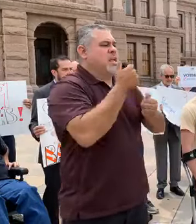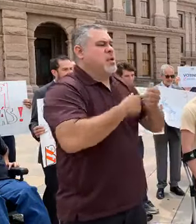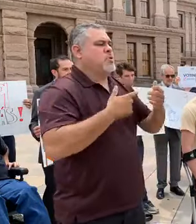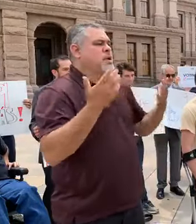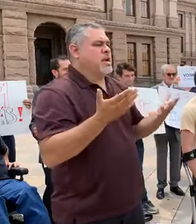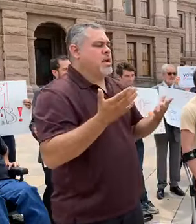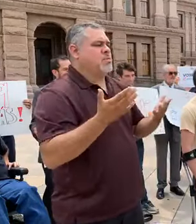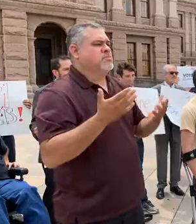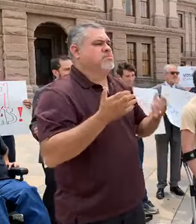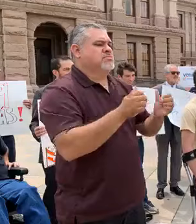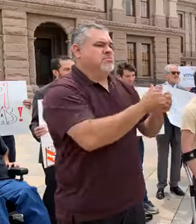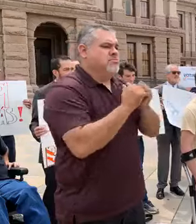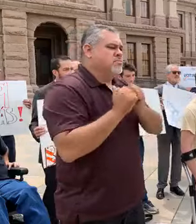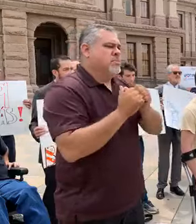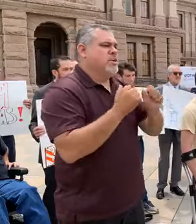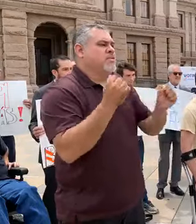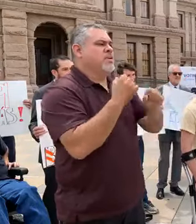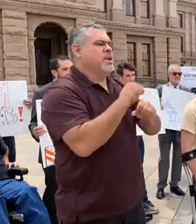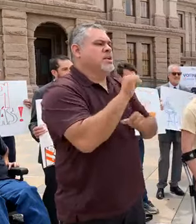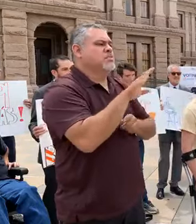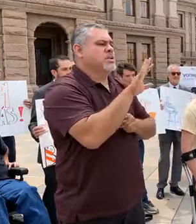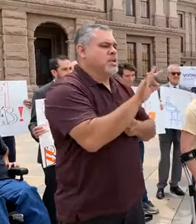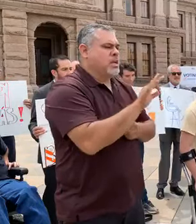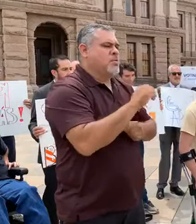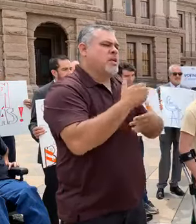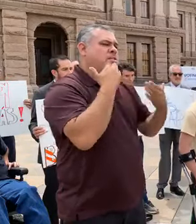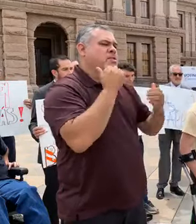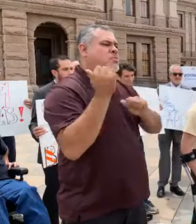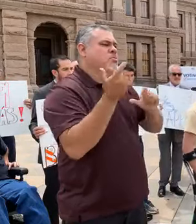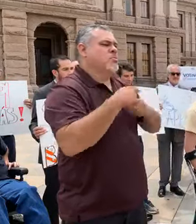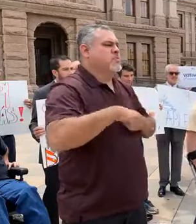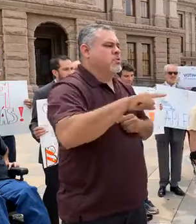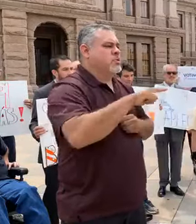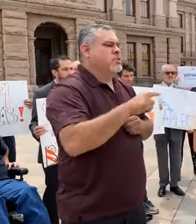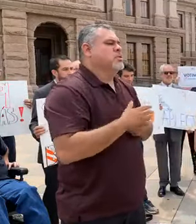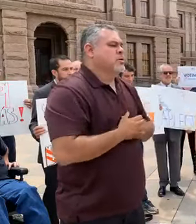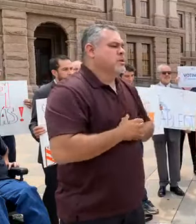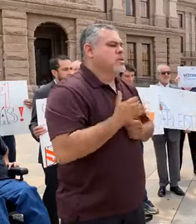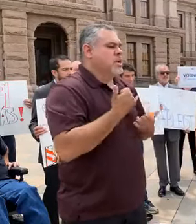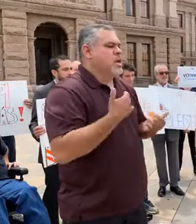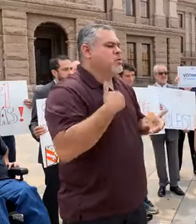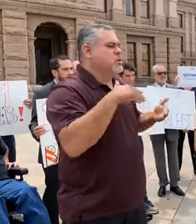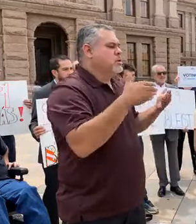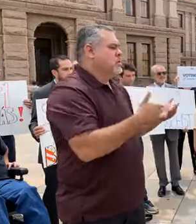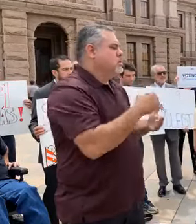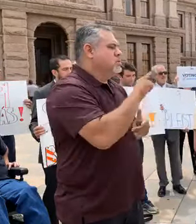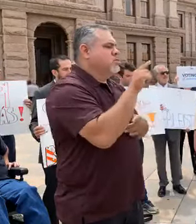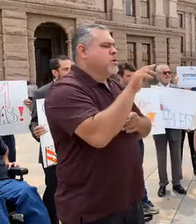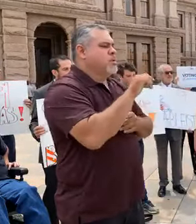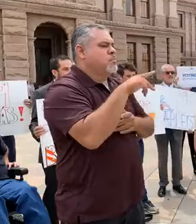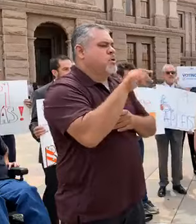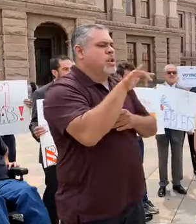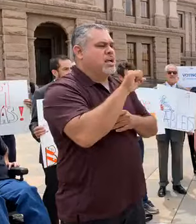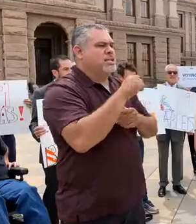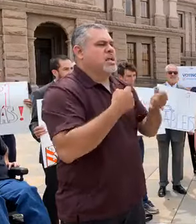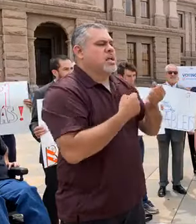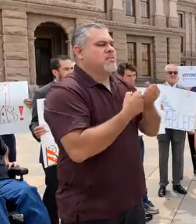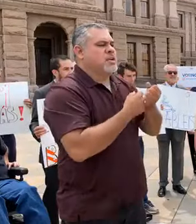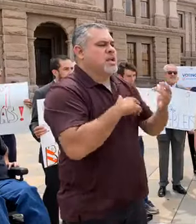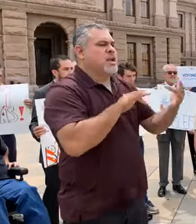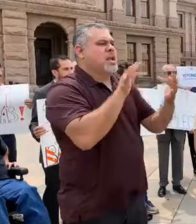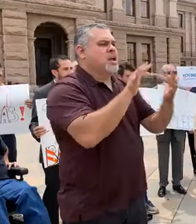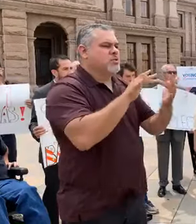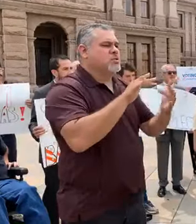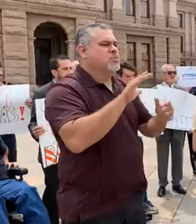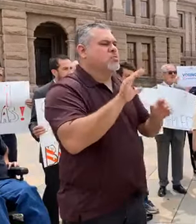stands together to fight SB 9. I'd like to thank you very much, and after me, I'll introduce Sarayma Pelayas Advocacy and Outreach